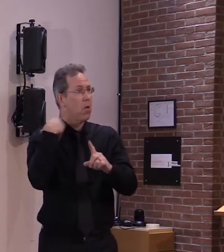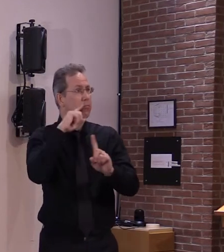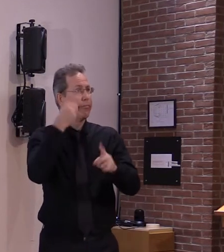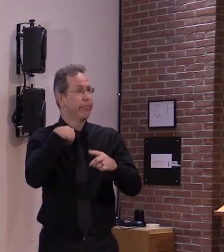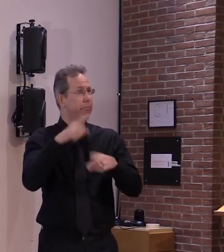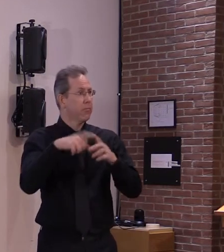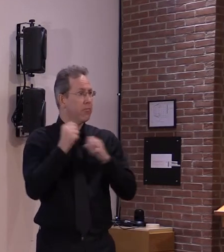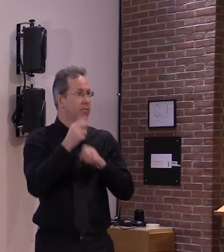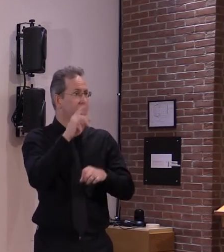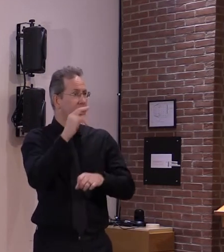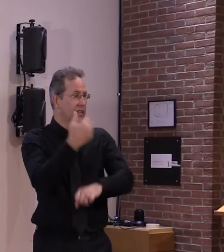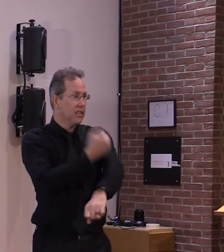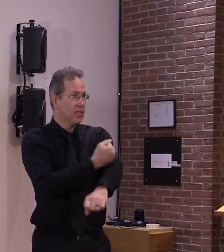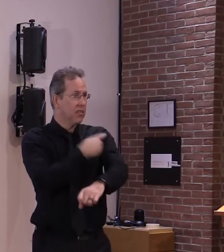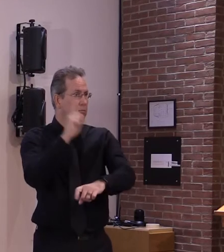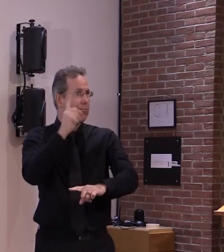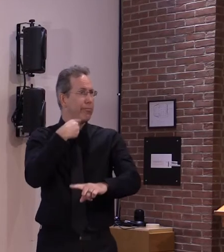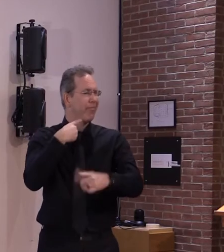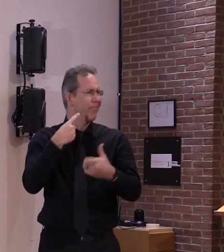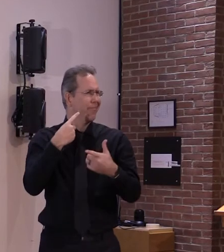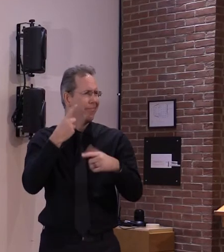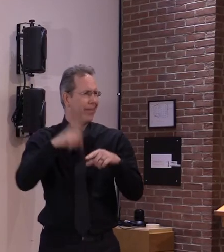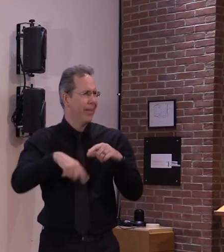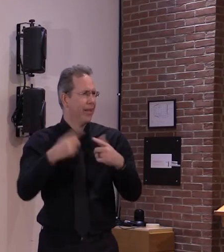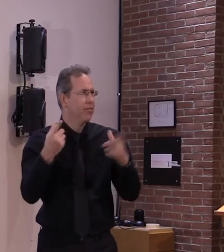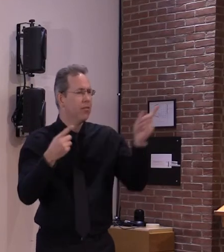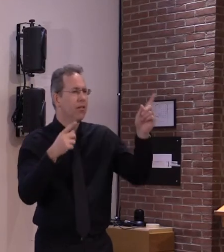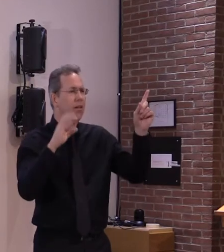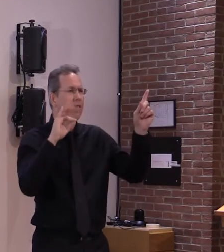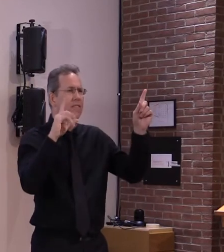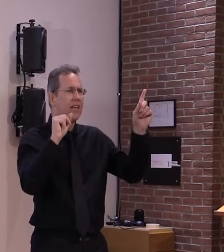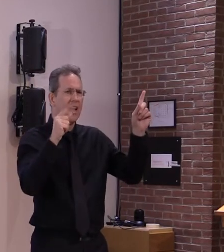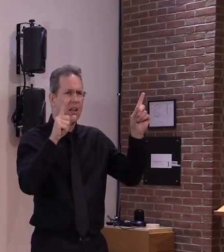i can give you a short answer i honestly don't know